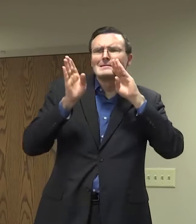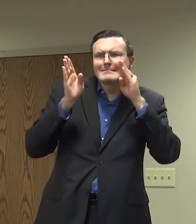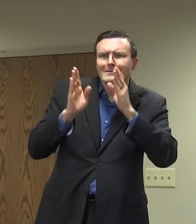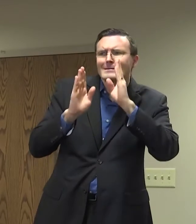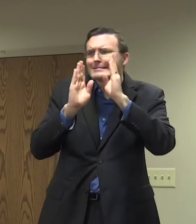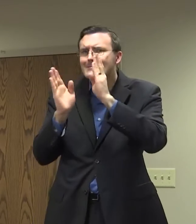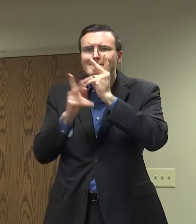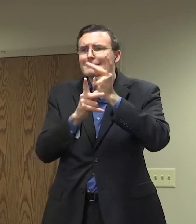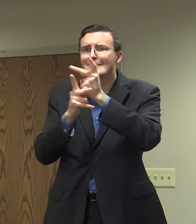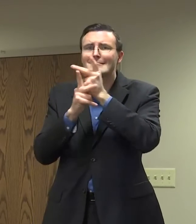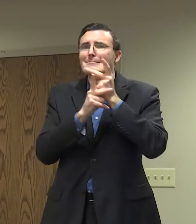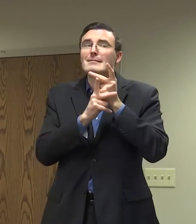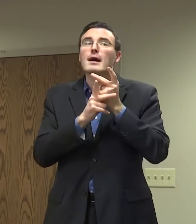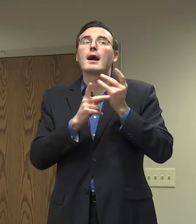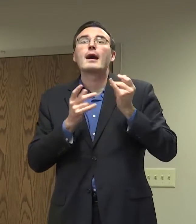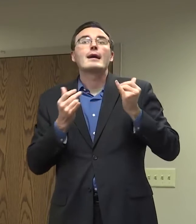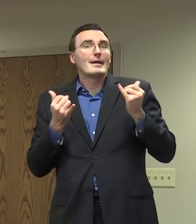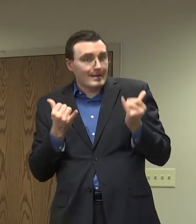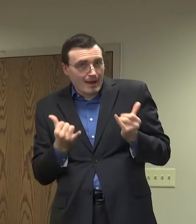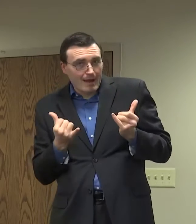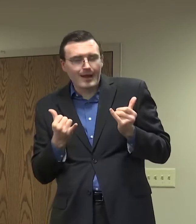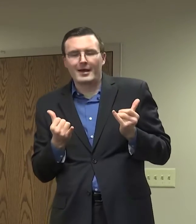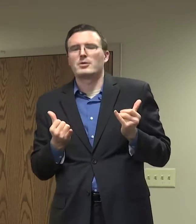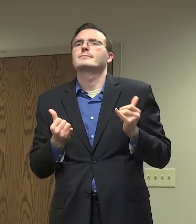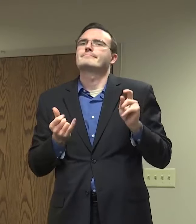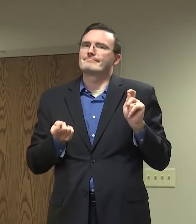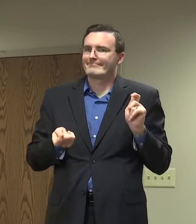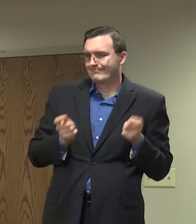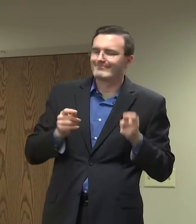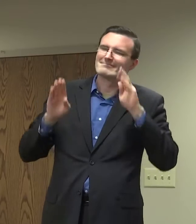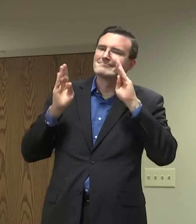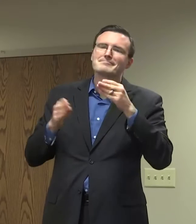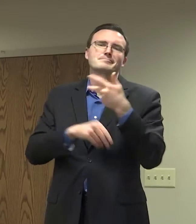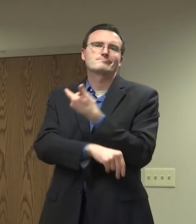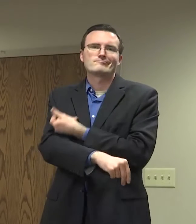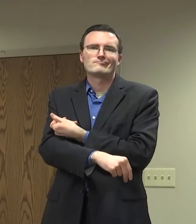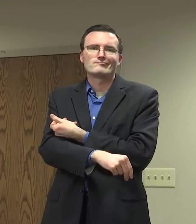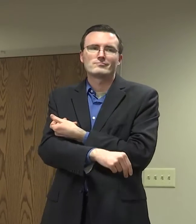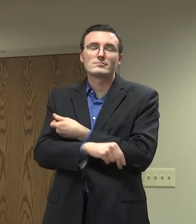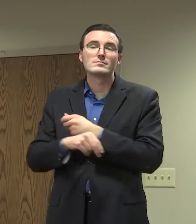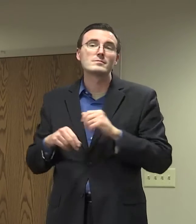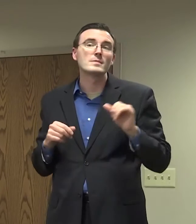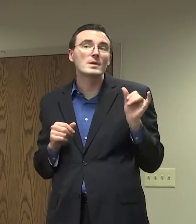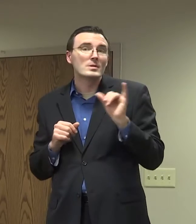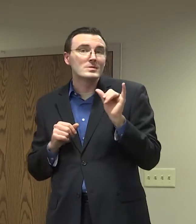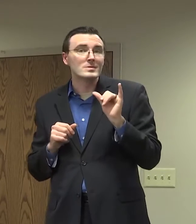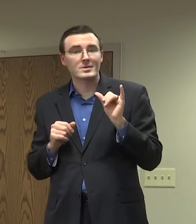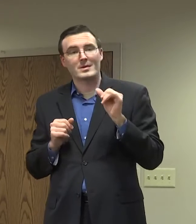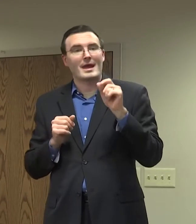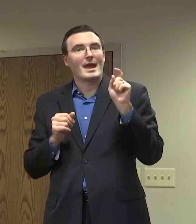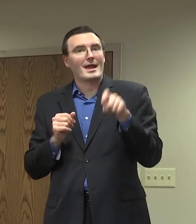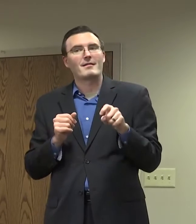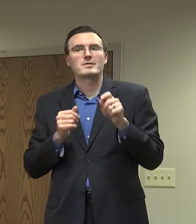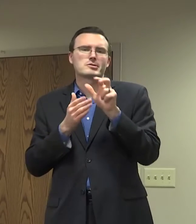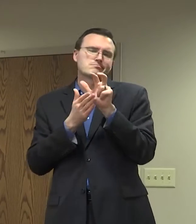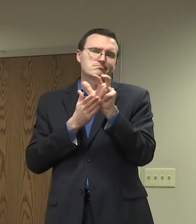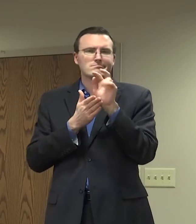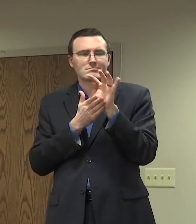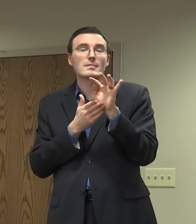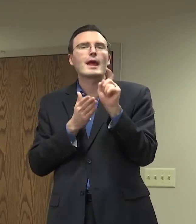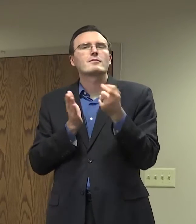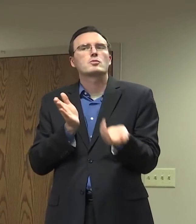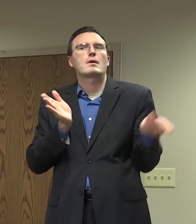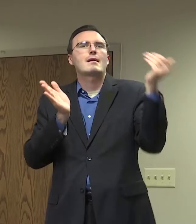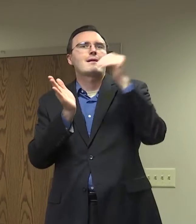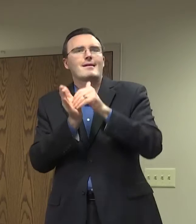three to four weeks we have to replicate the operations because until we get a vaccine that's only one single dose, we have to give you a second dose